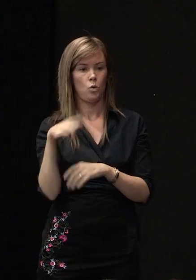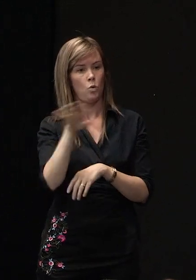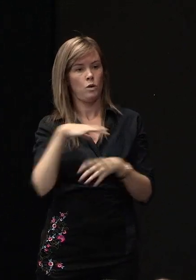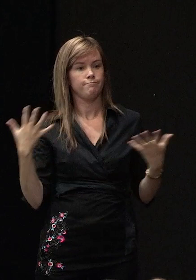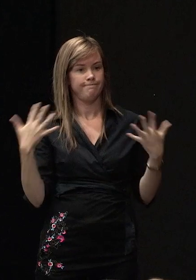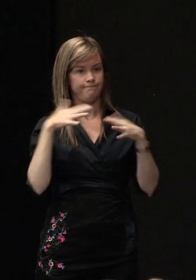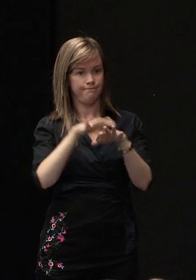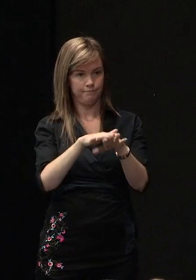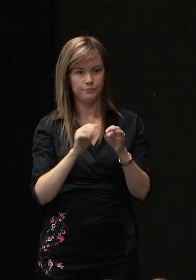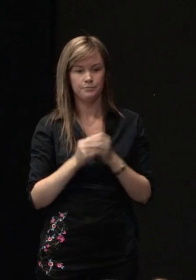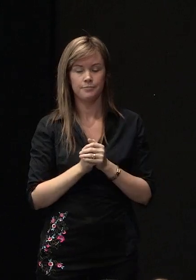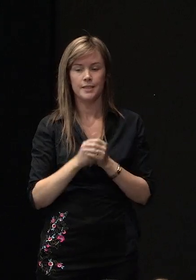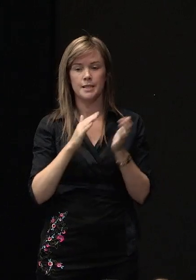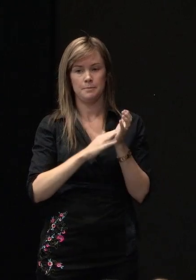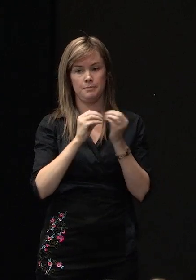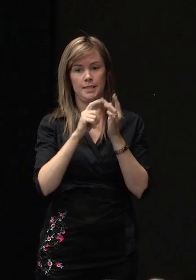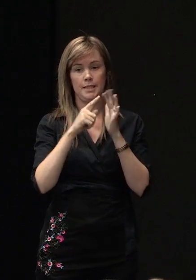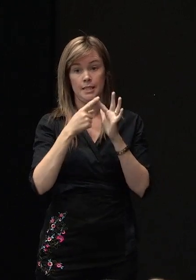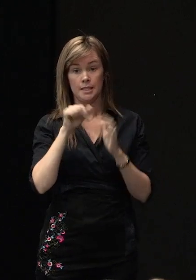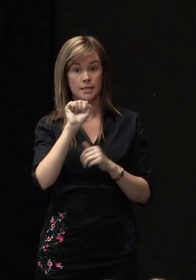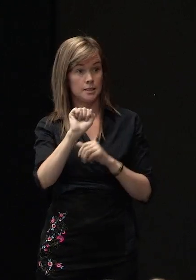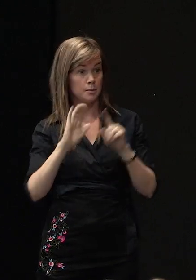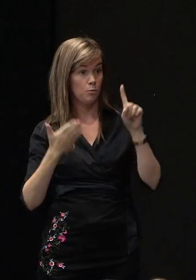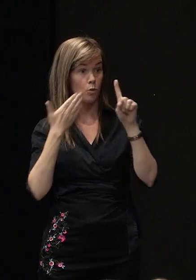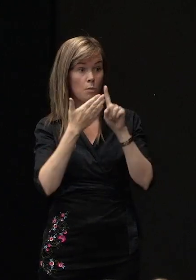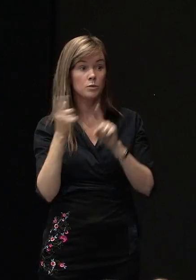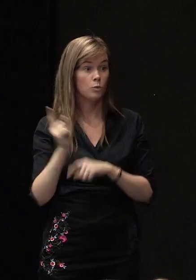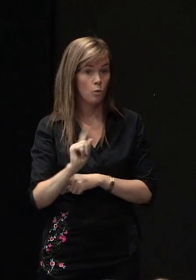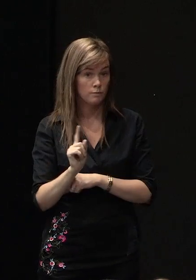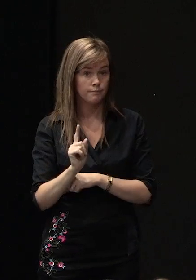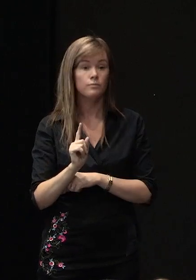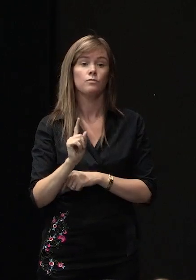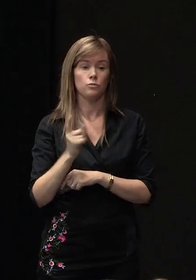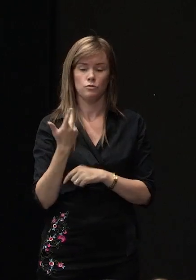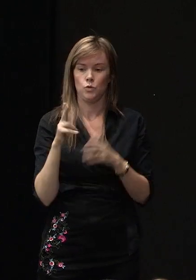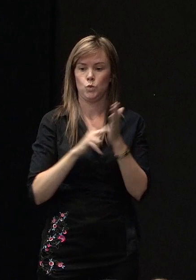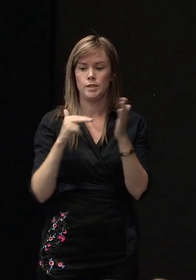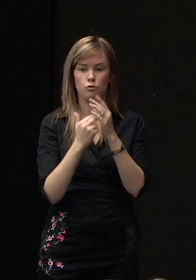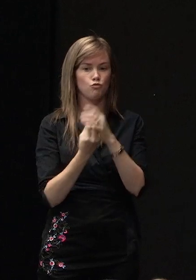MBIE's purpose is to grow New Zealand for all.